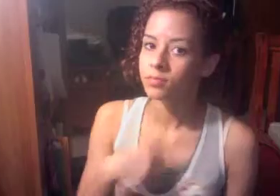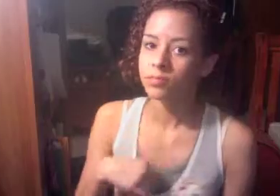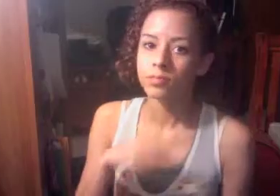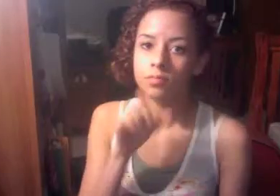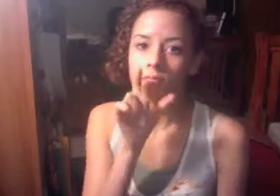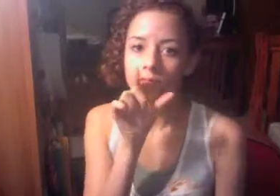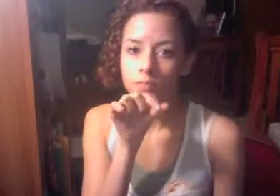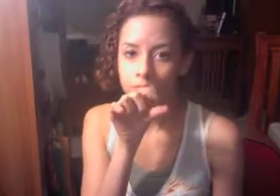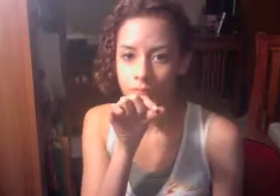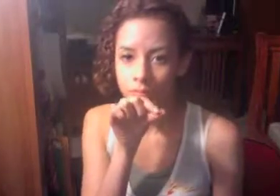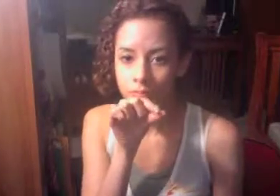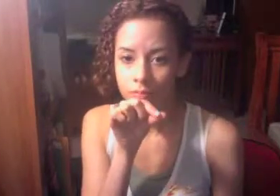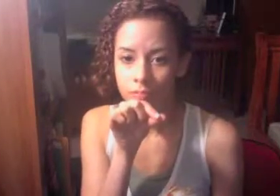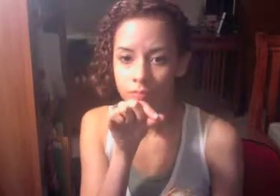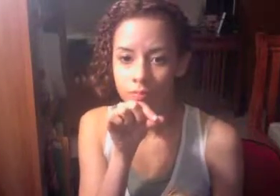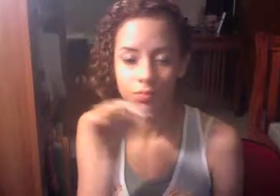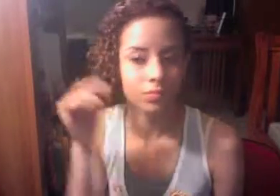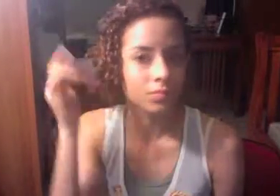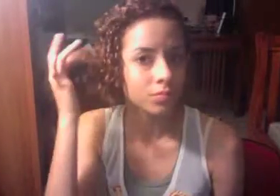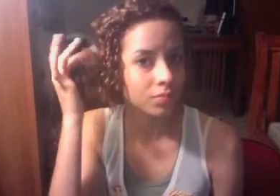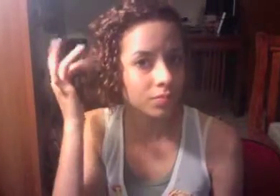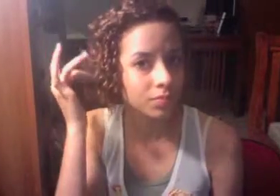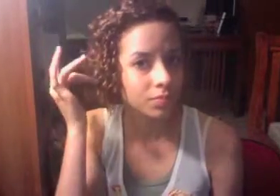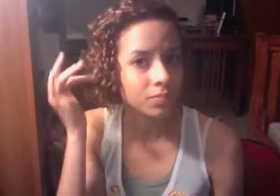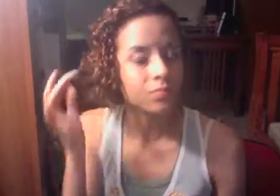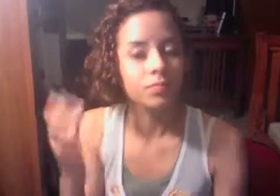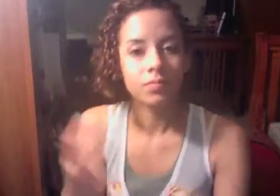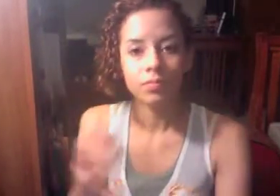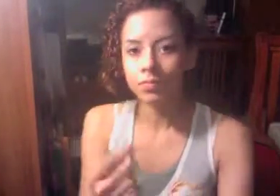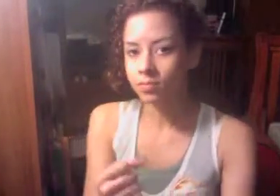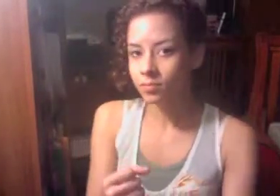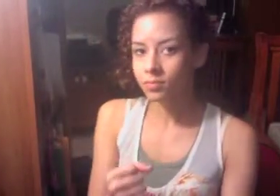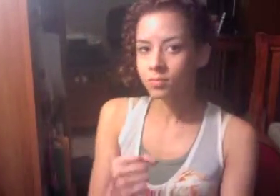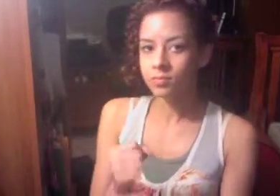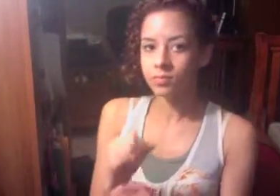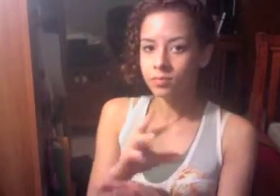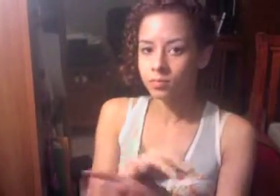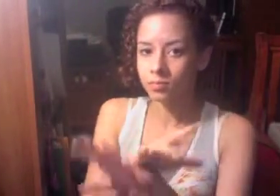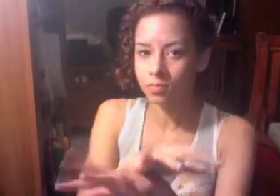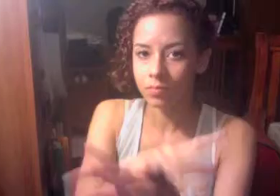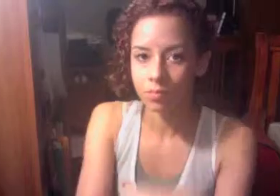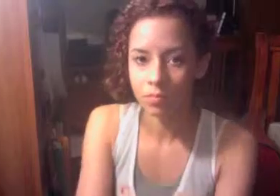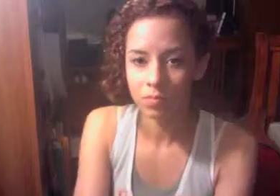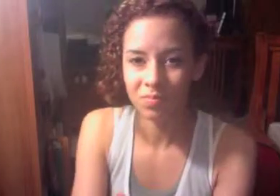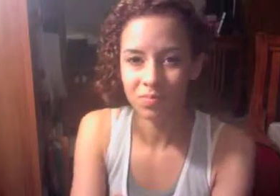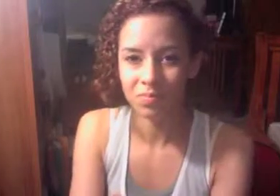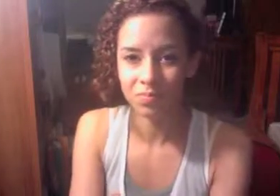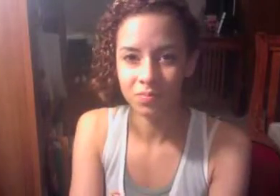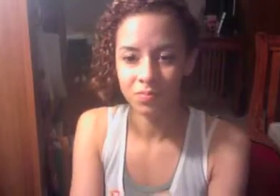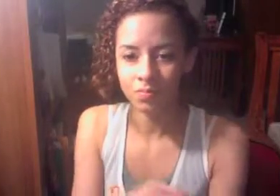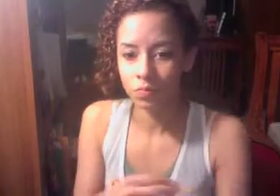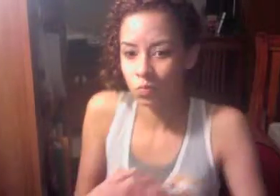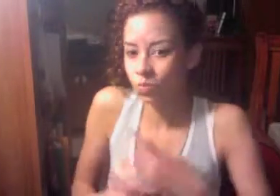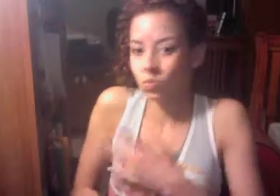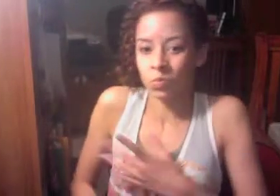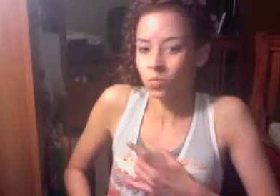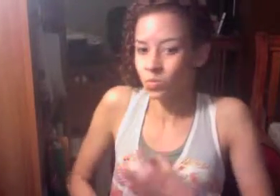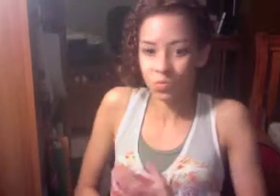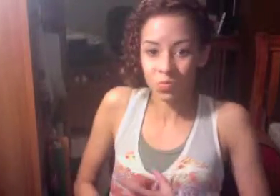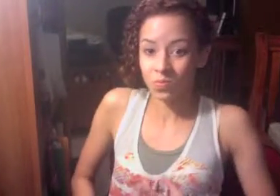She swallowed a bird to catch the spider who